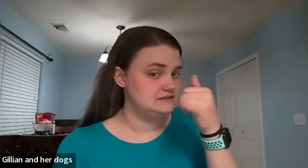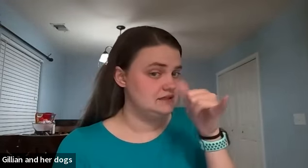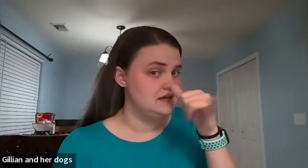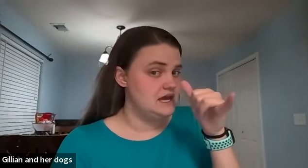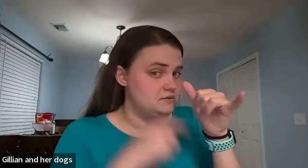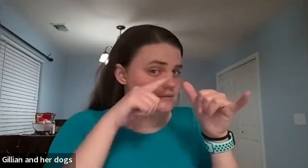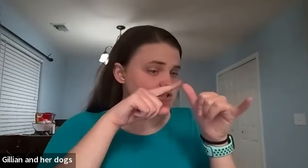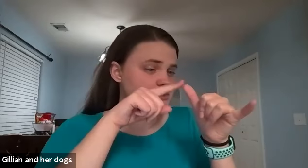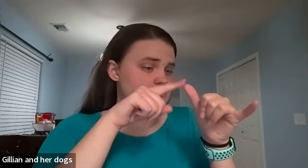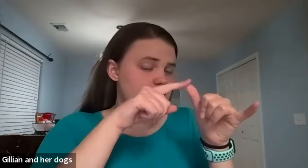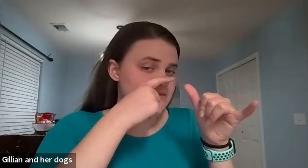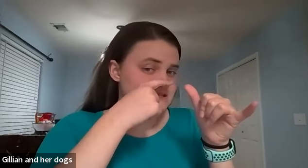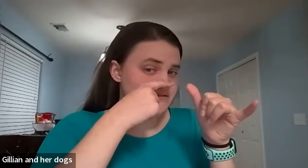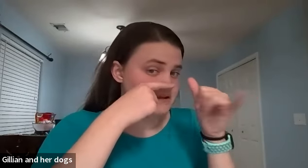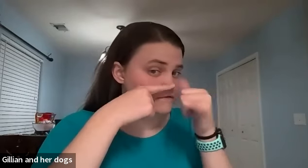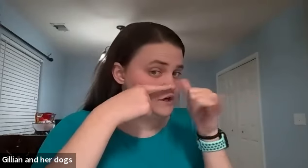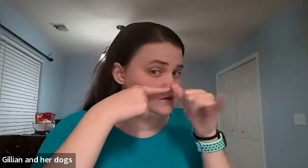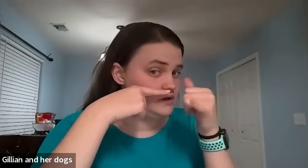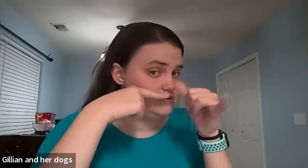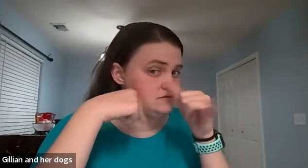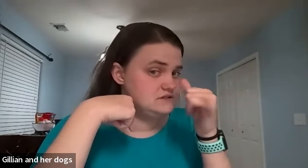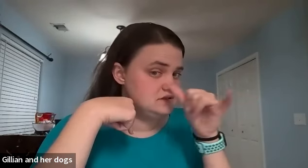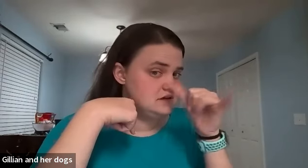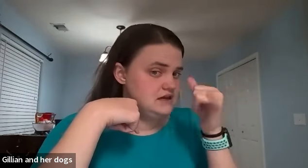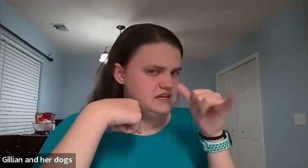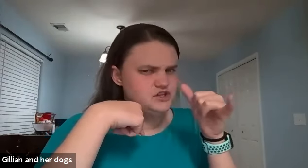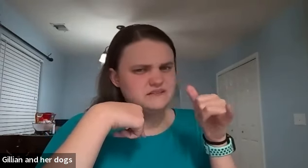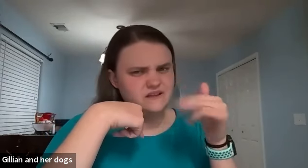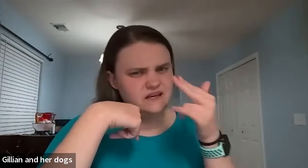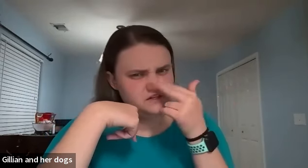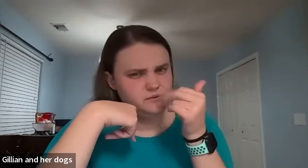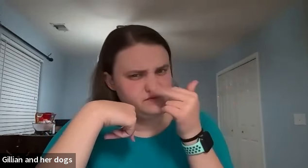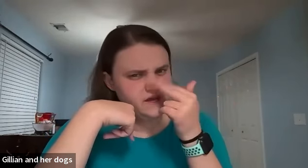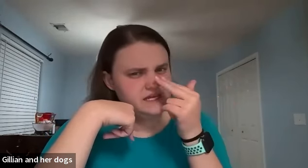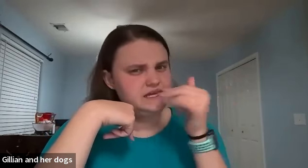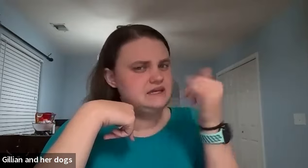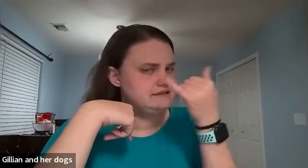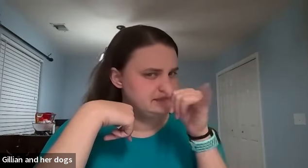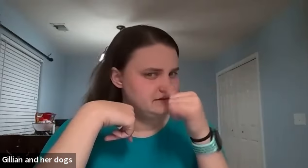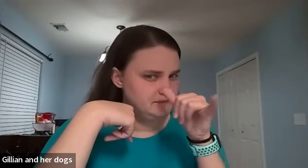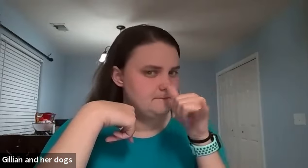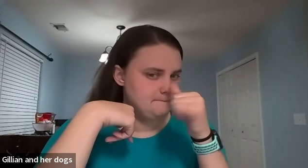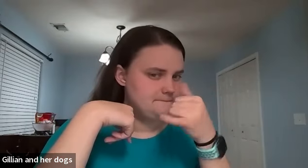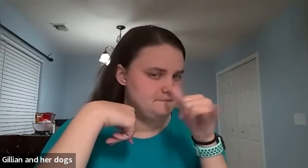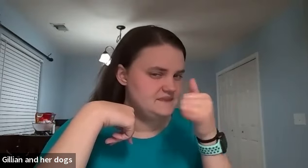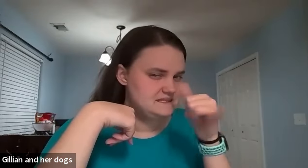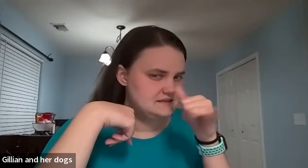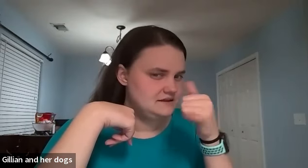silly and you want to make sure your thumb is kind of like in front of your nose it shows like the connection like with funny silly mm-hmm silly